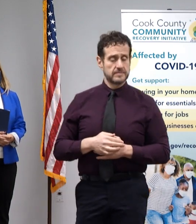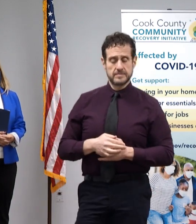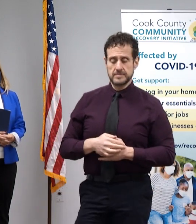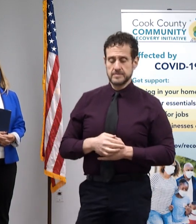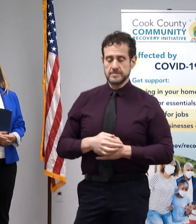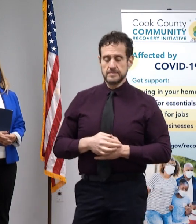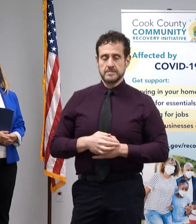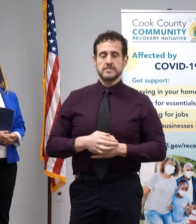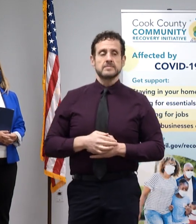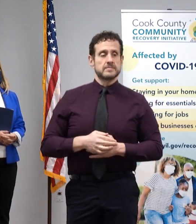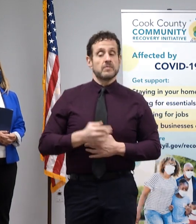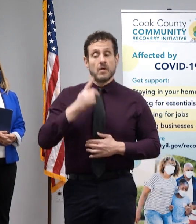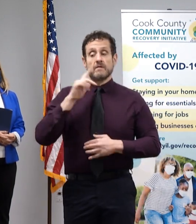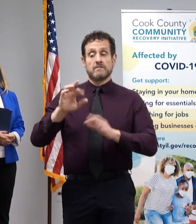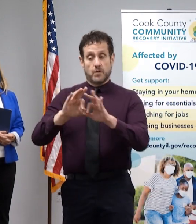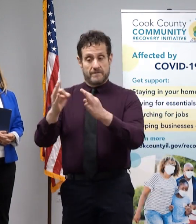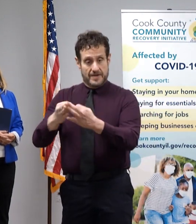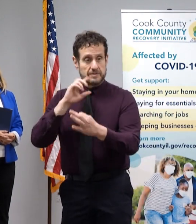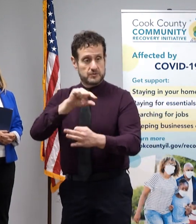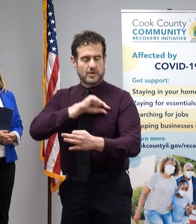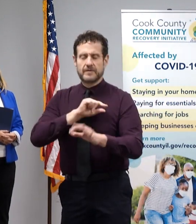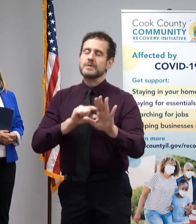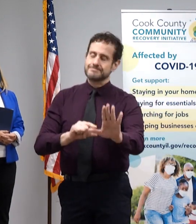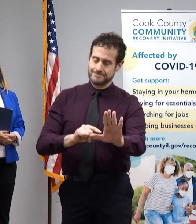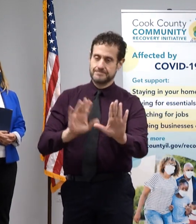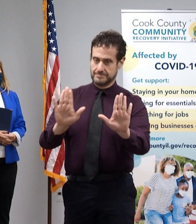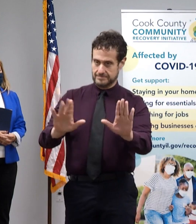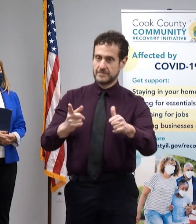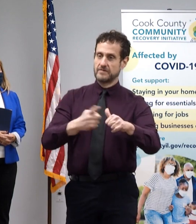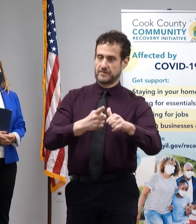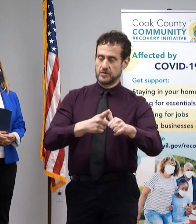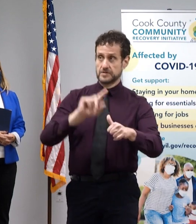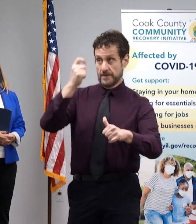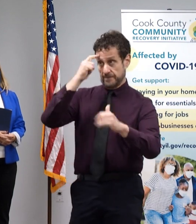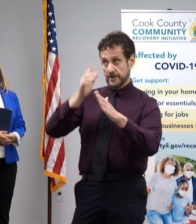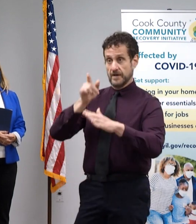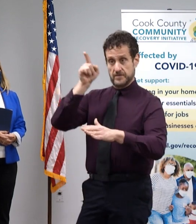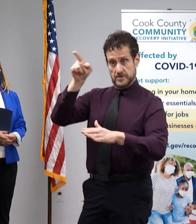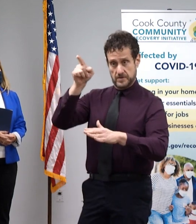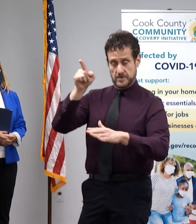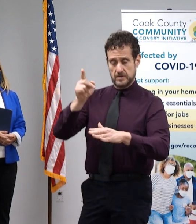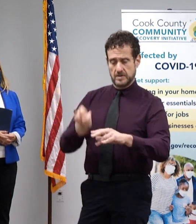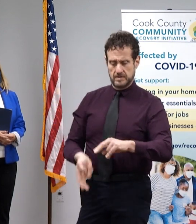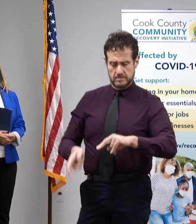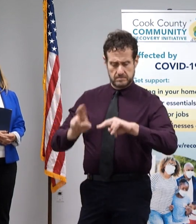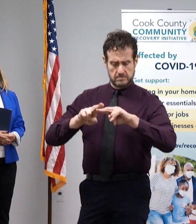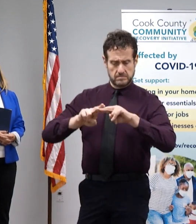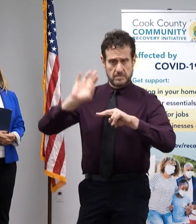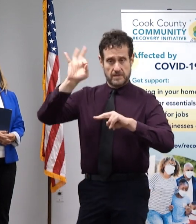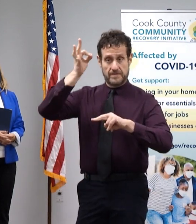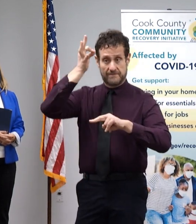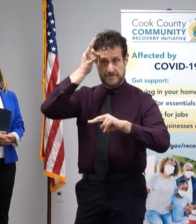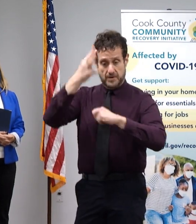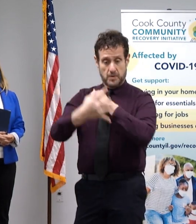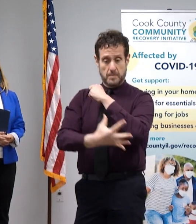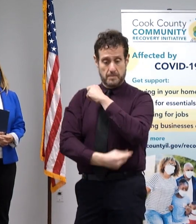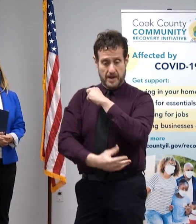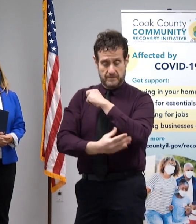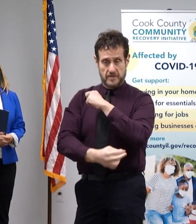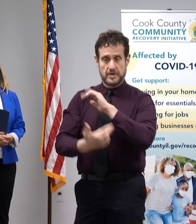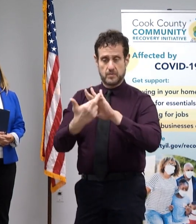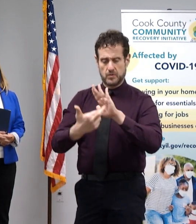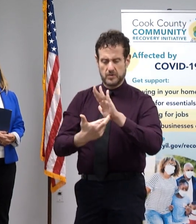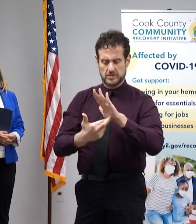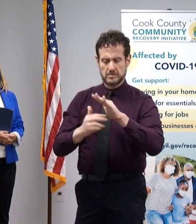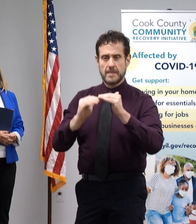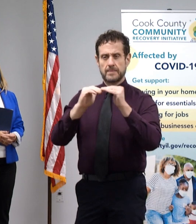In order to qualify, well, first of all, the governor increased the federal poverty guidelines. It used